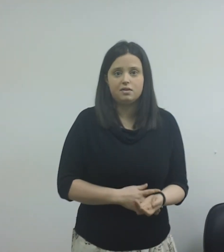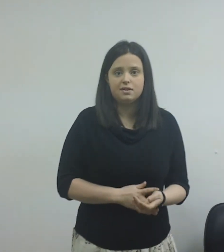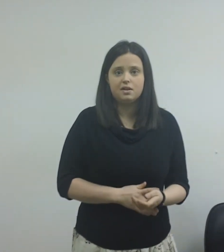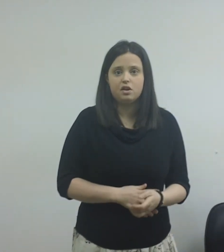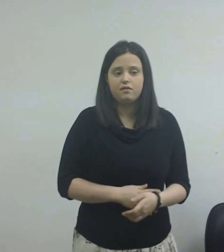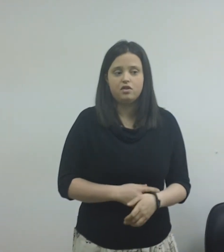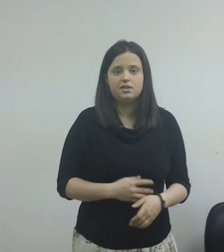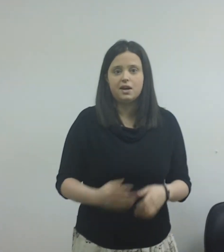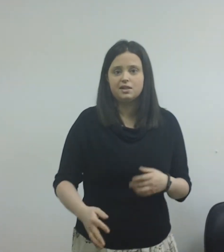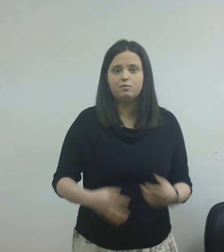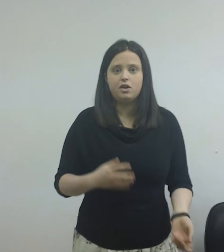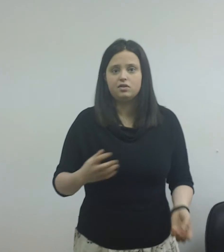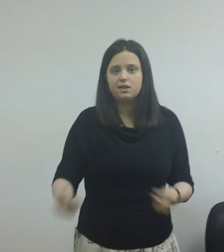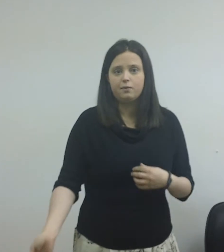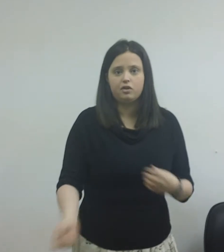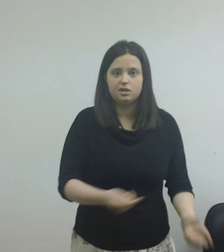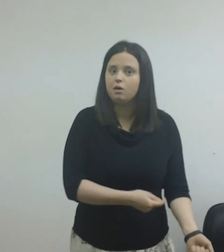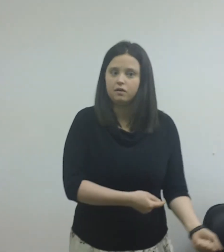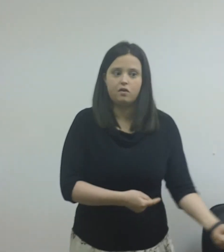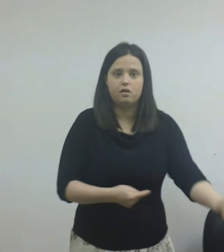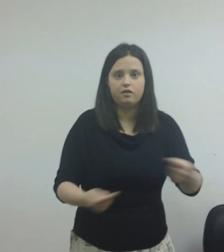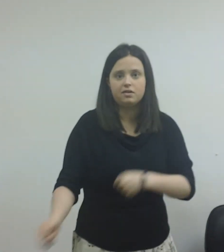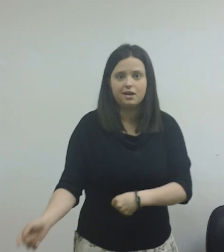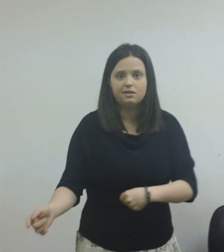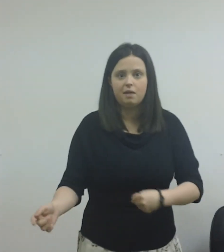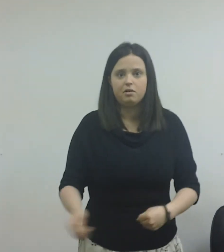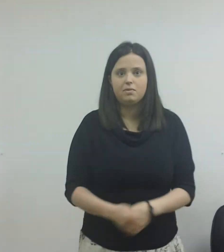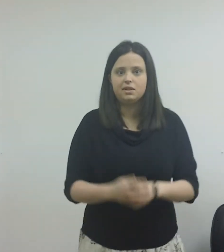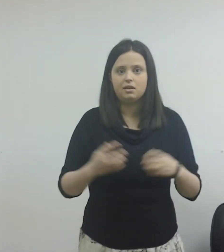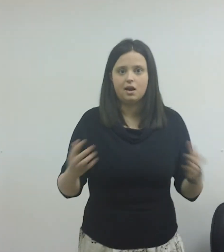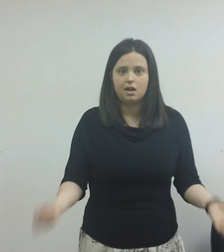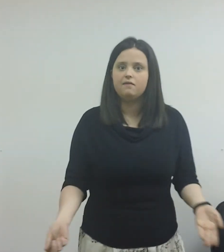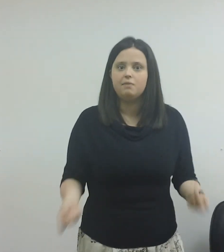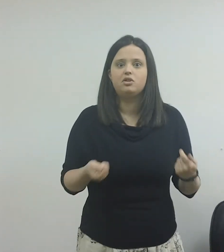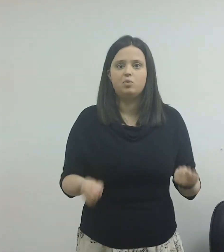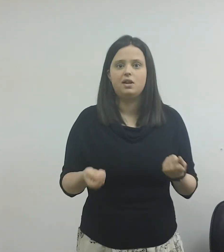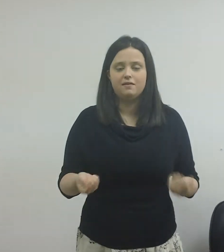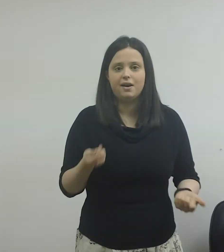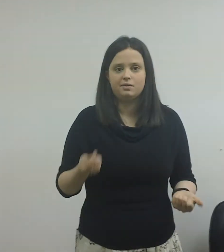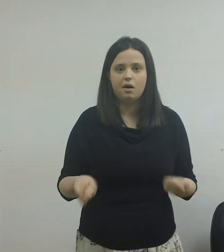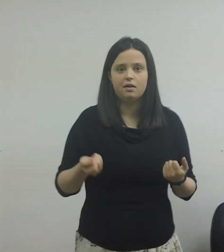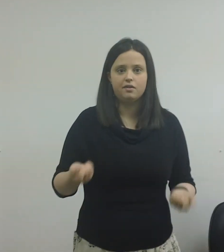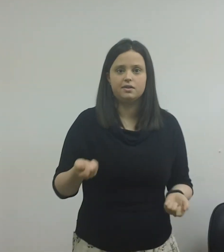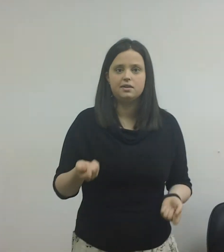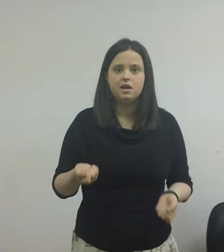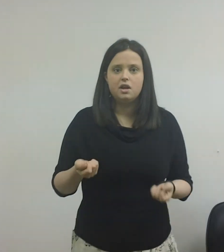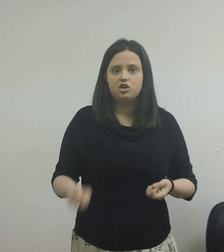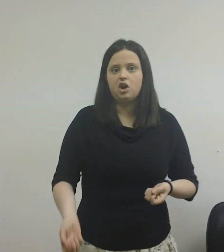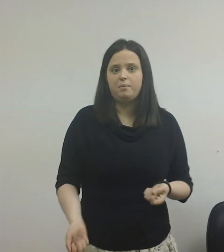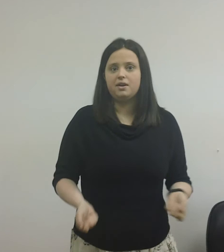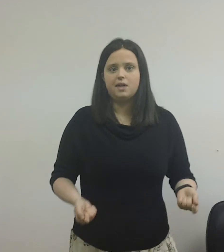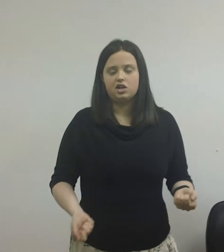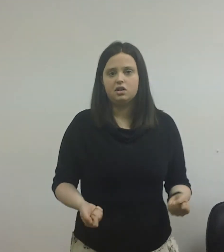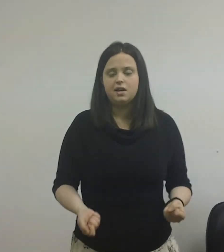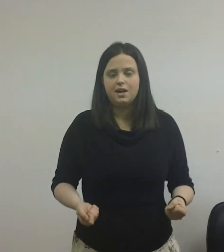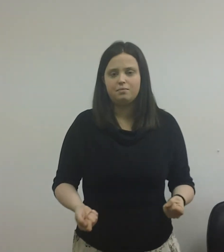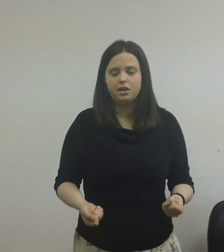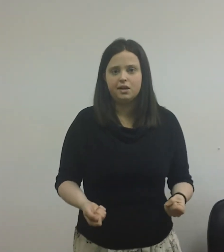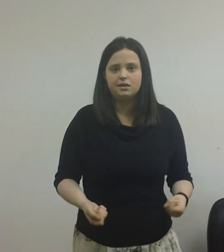your site is either set up for a smartphone or for a desktop, you're missing that kind of in-between device where all of this shopping is actually taking place.